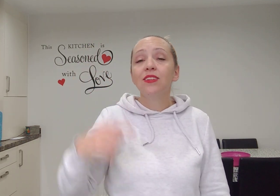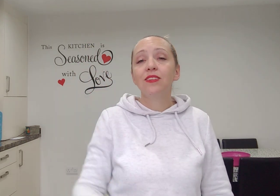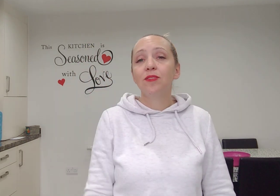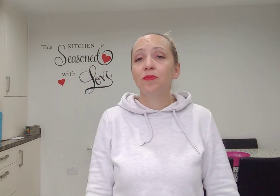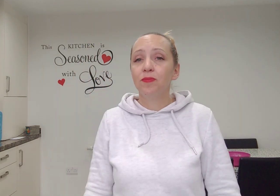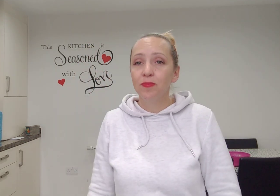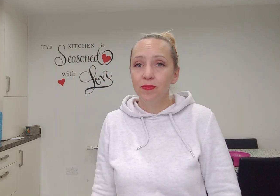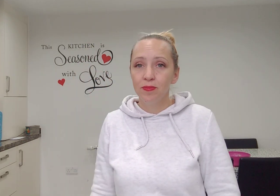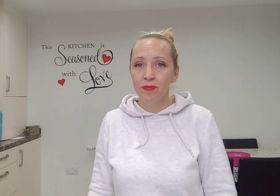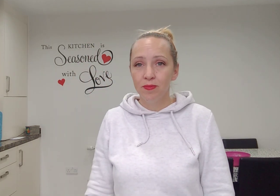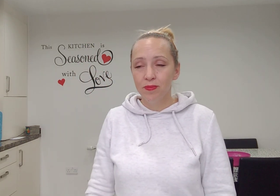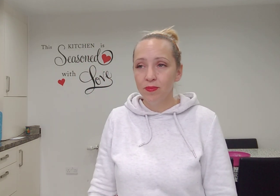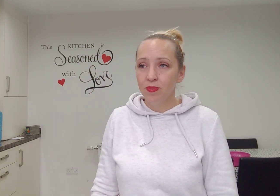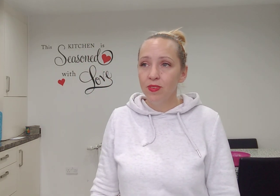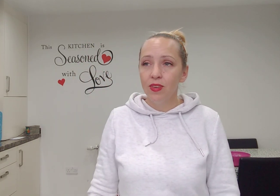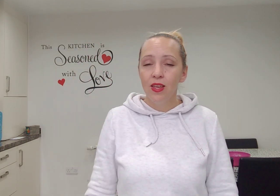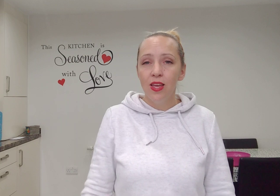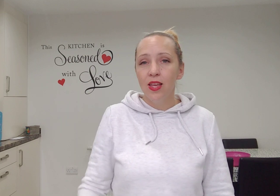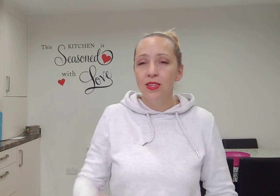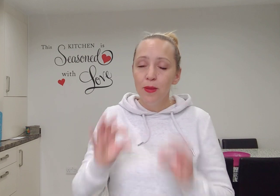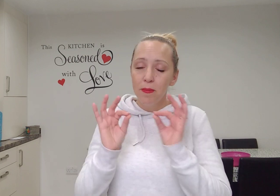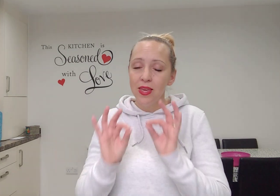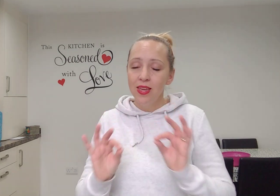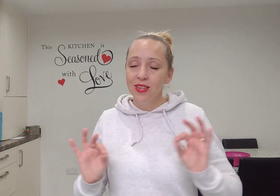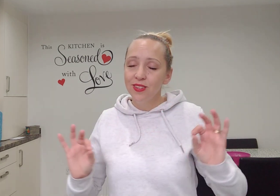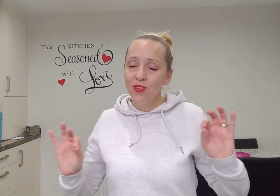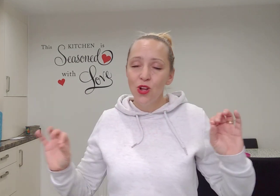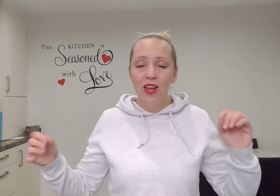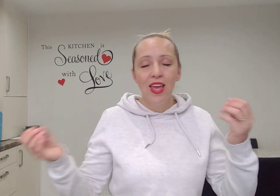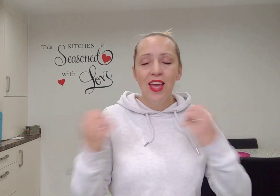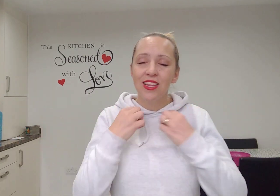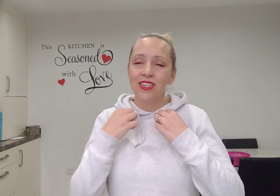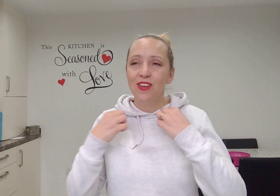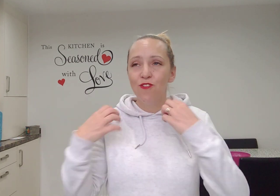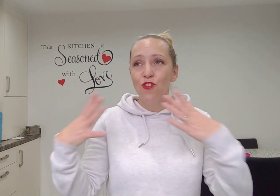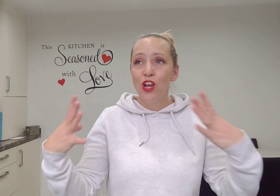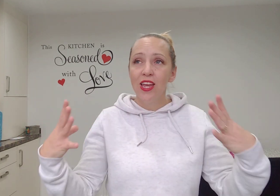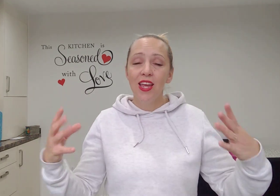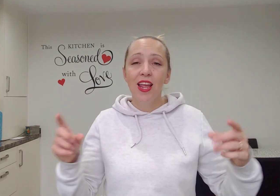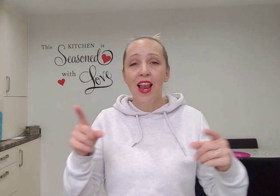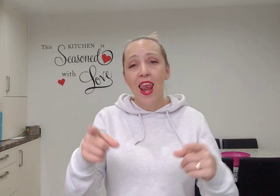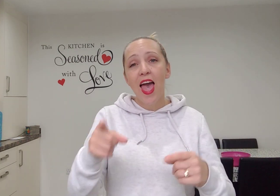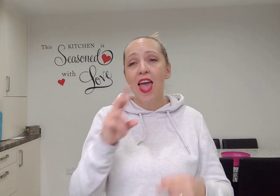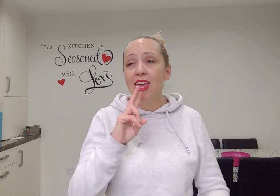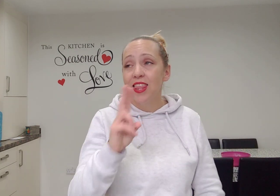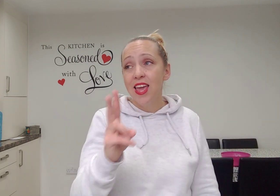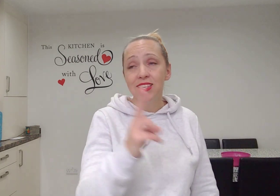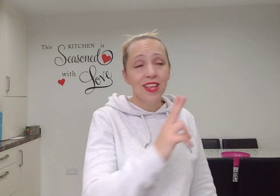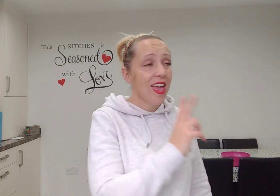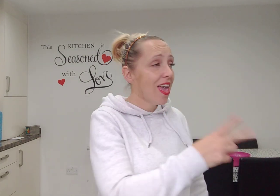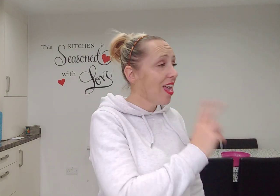Is it peaceful, is it free like they say